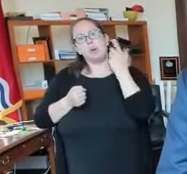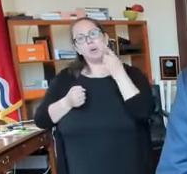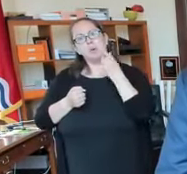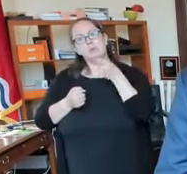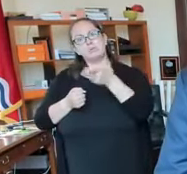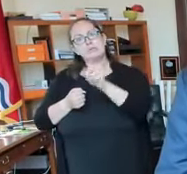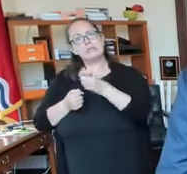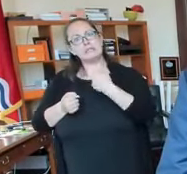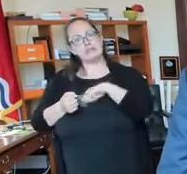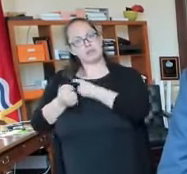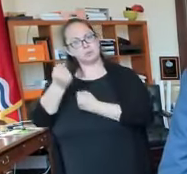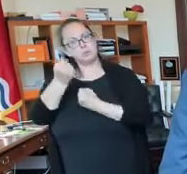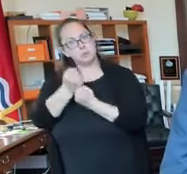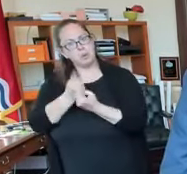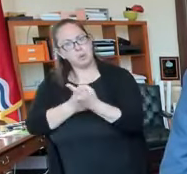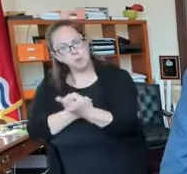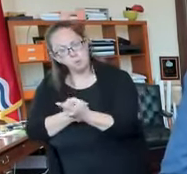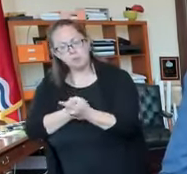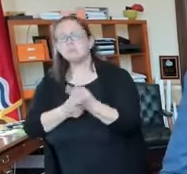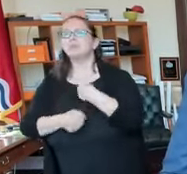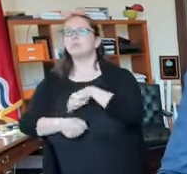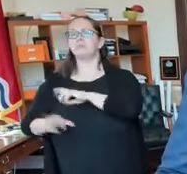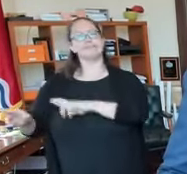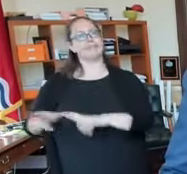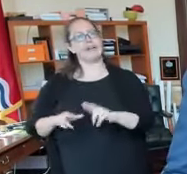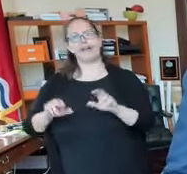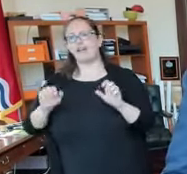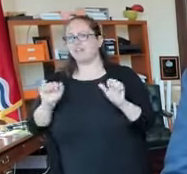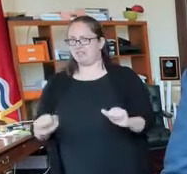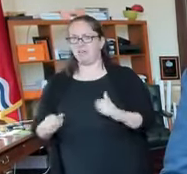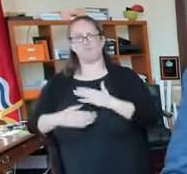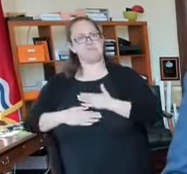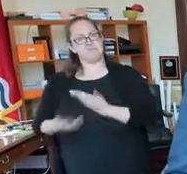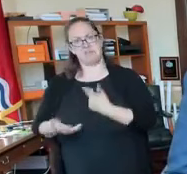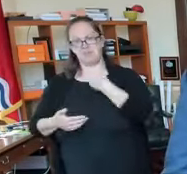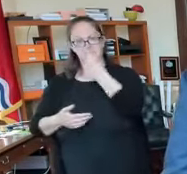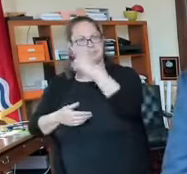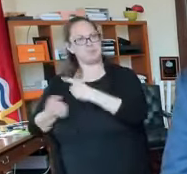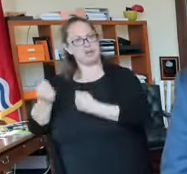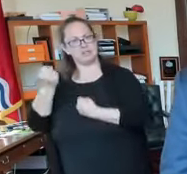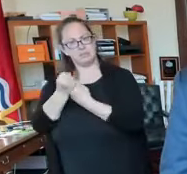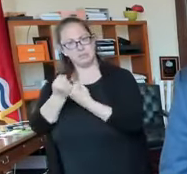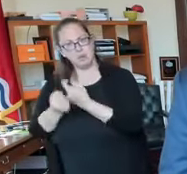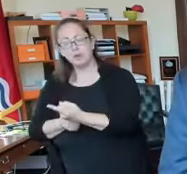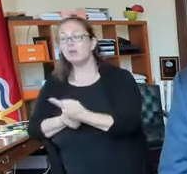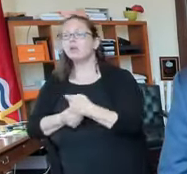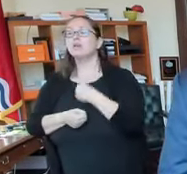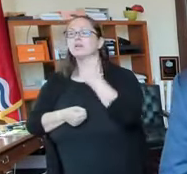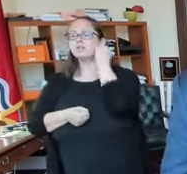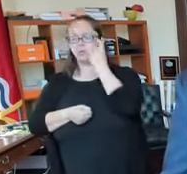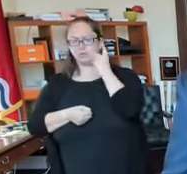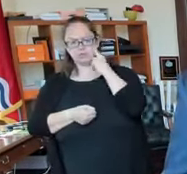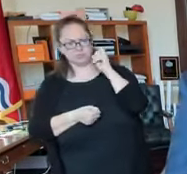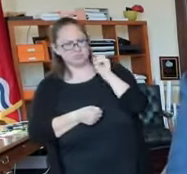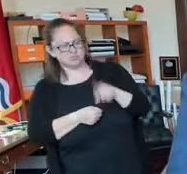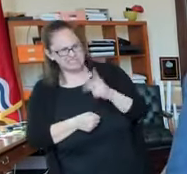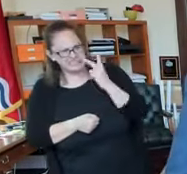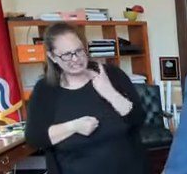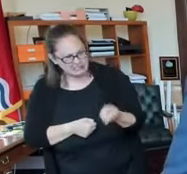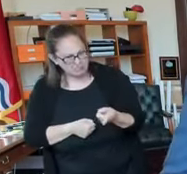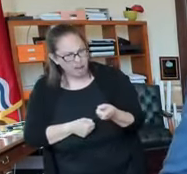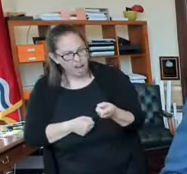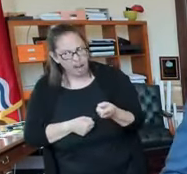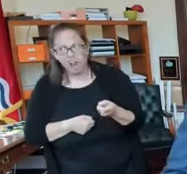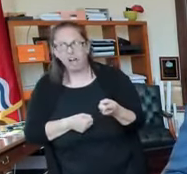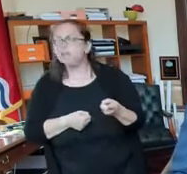and we already able and willing to support you. So if you see something, please say something. It is important